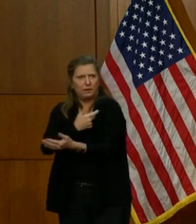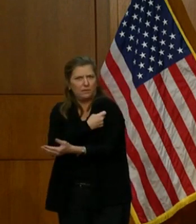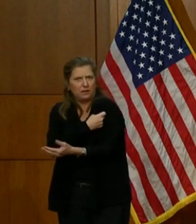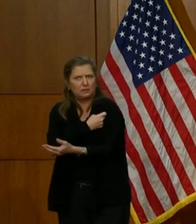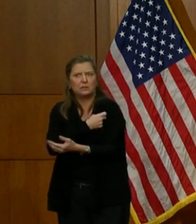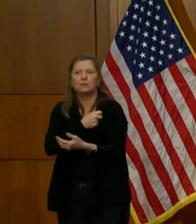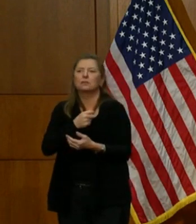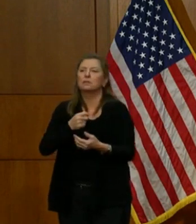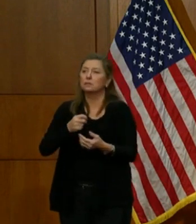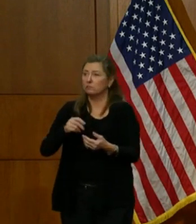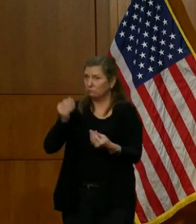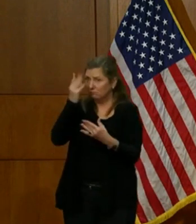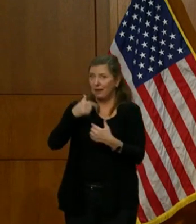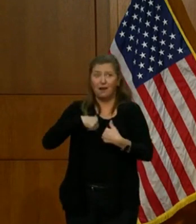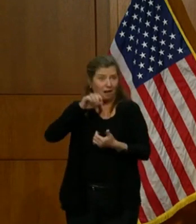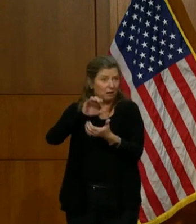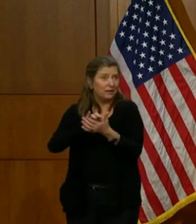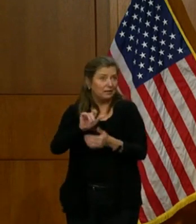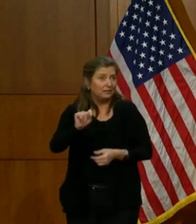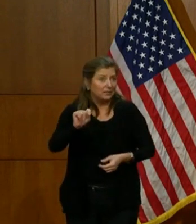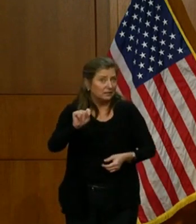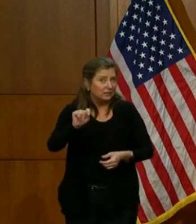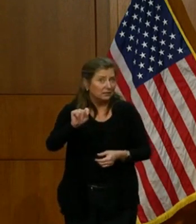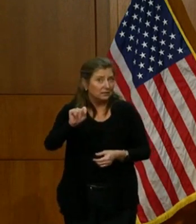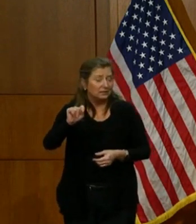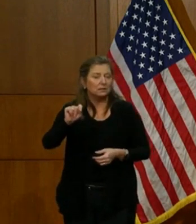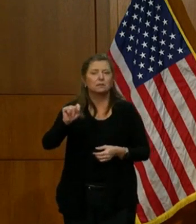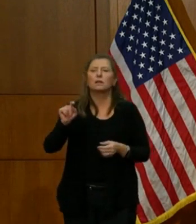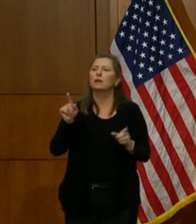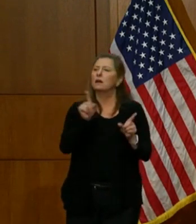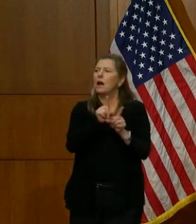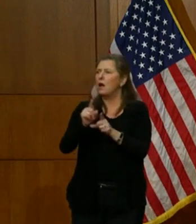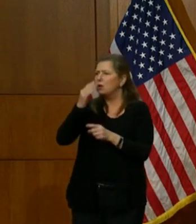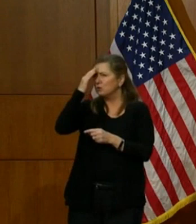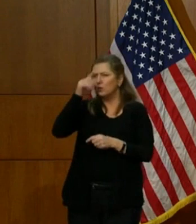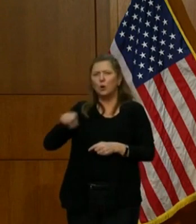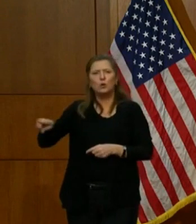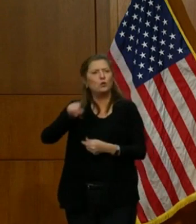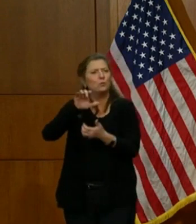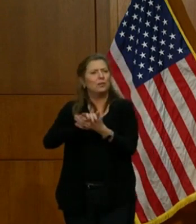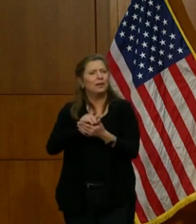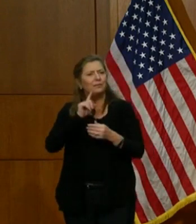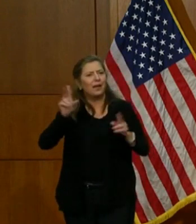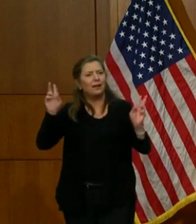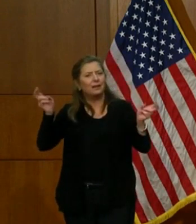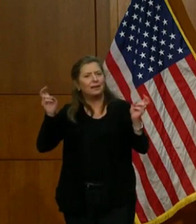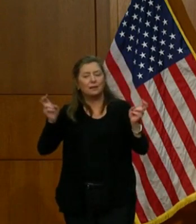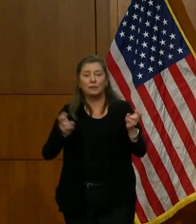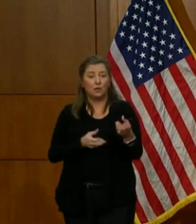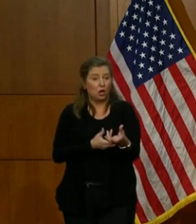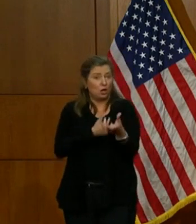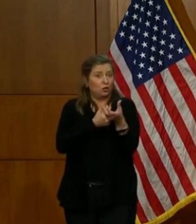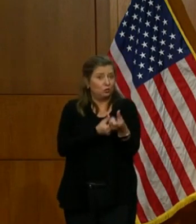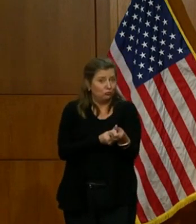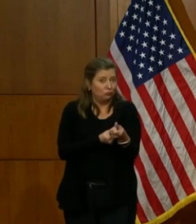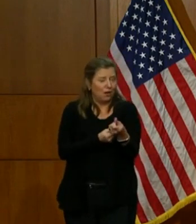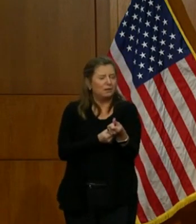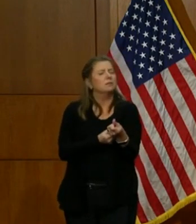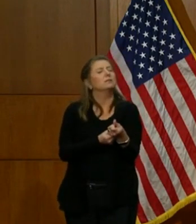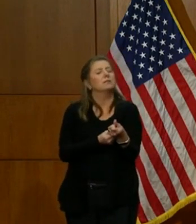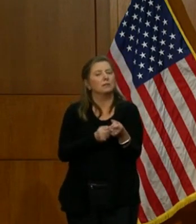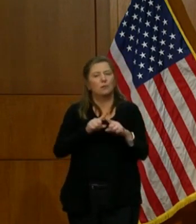want you to know that I believe that. I also know that you believe in the old adage, trust but verify,